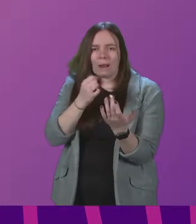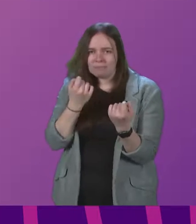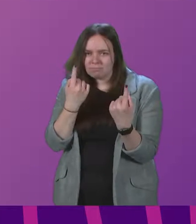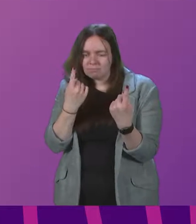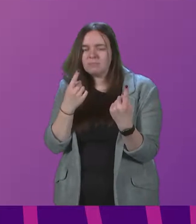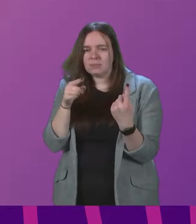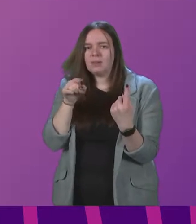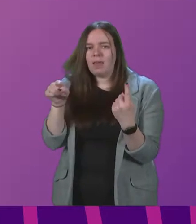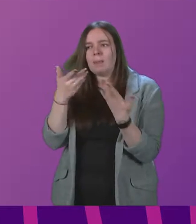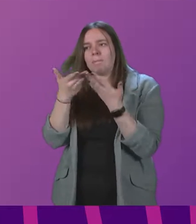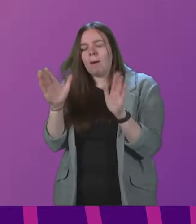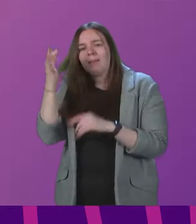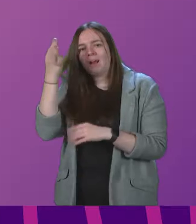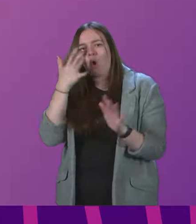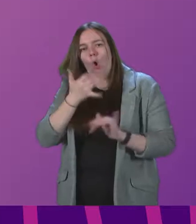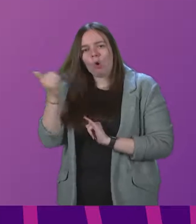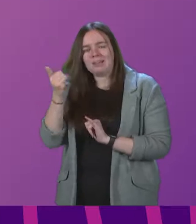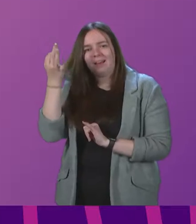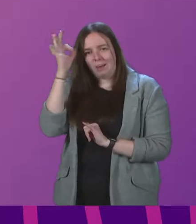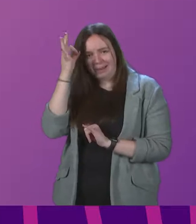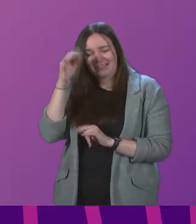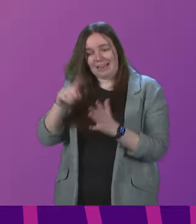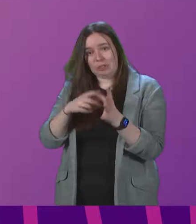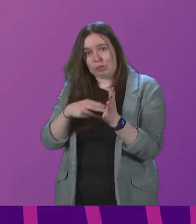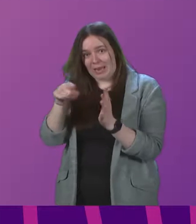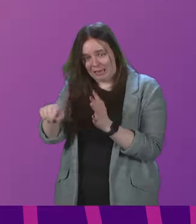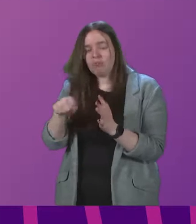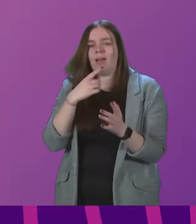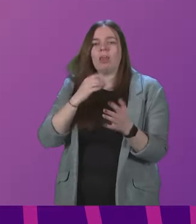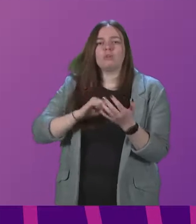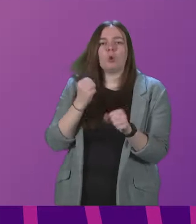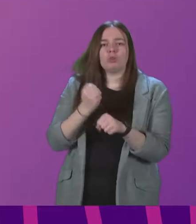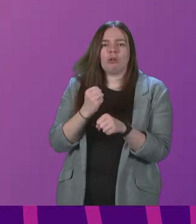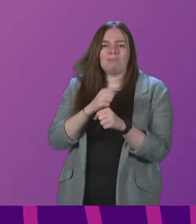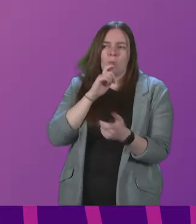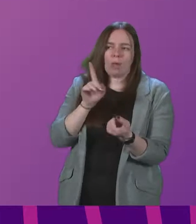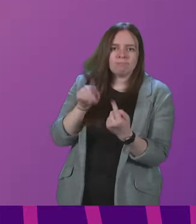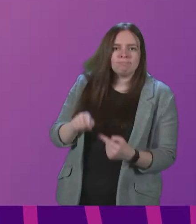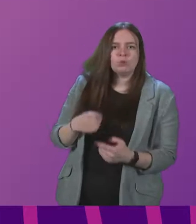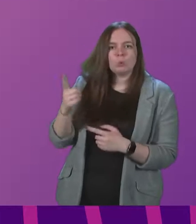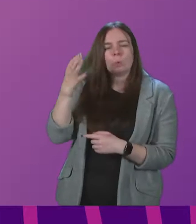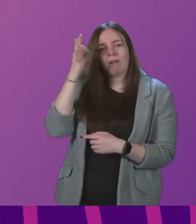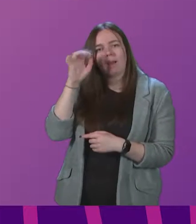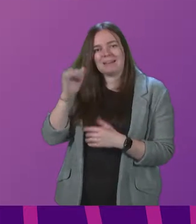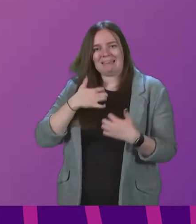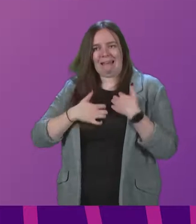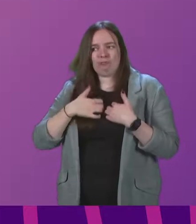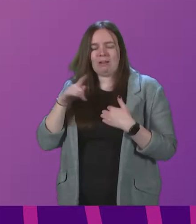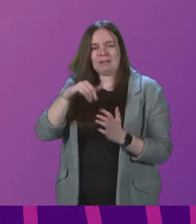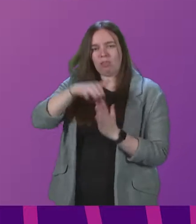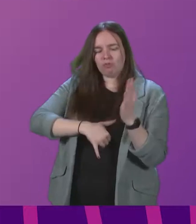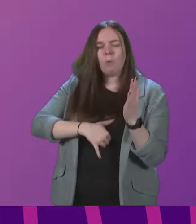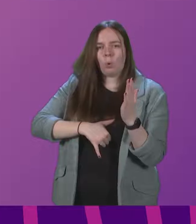the Public Audit Committee in January, and the Scottish Government will respond to the Committee's interest in any aspect of the report,